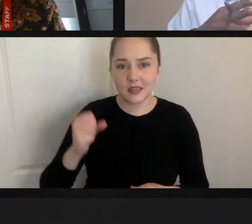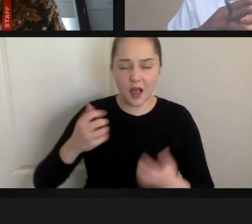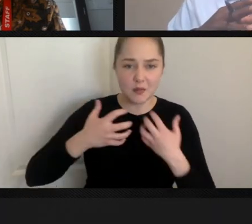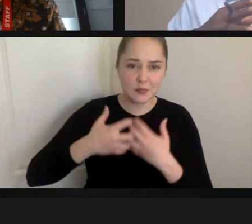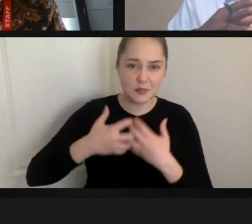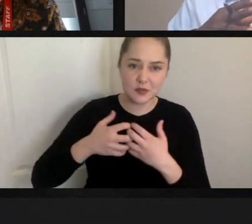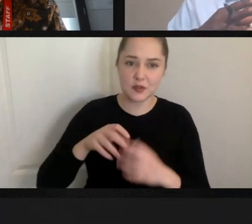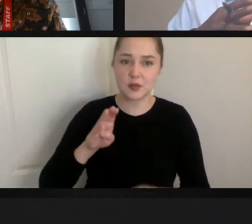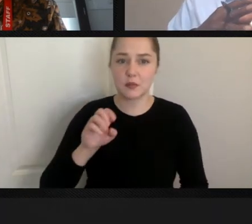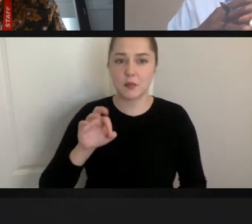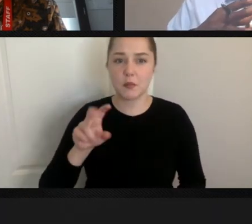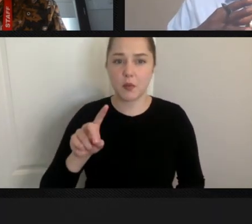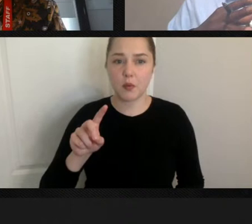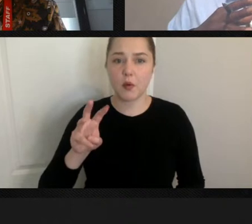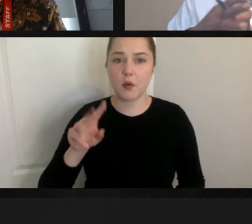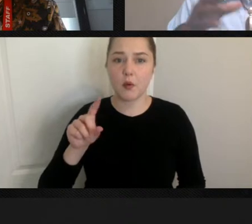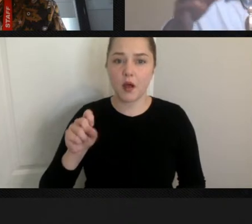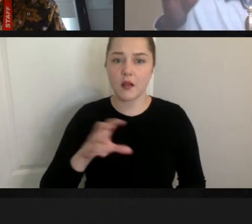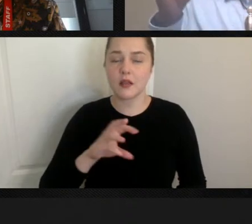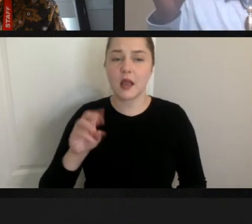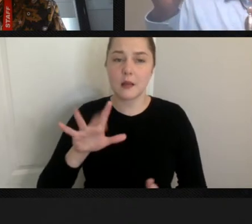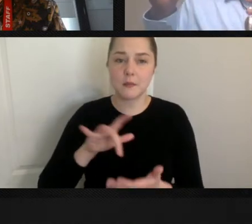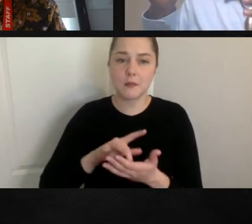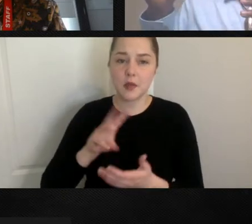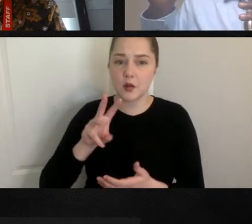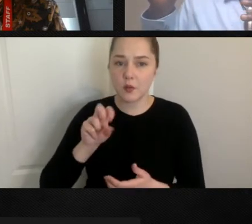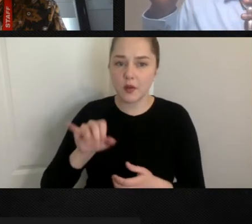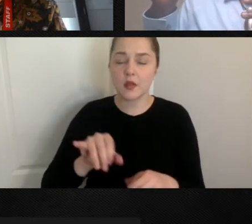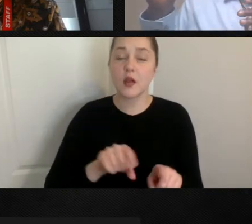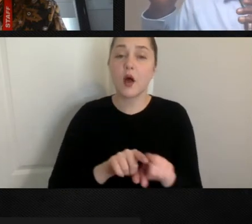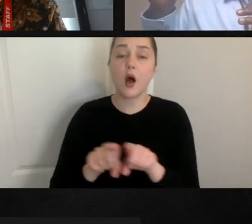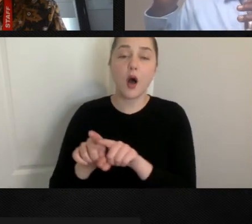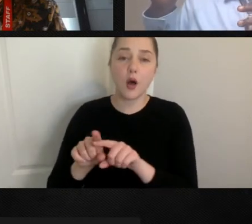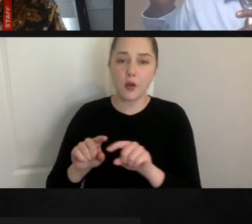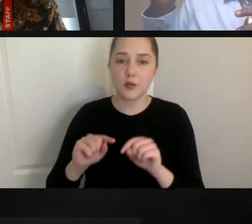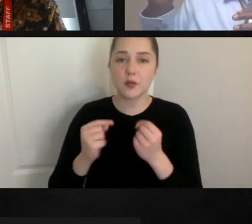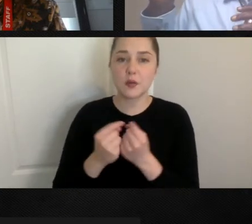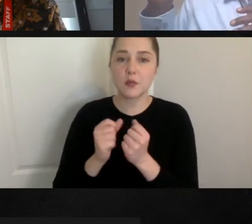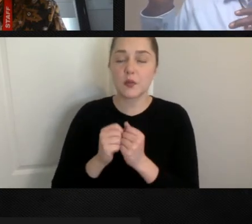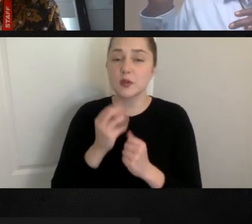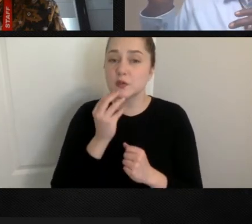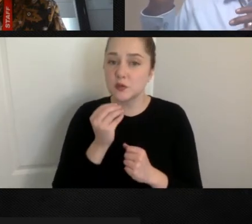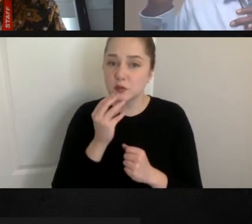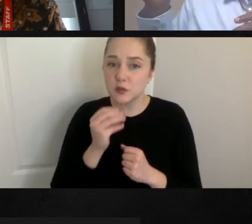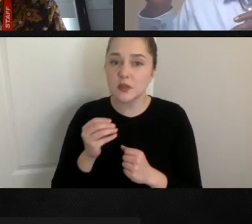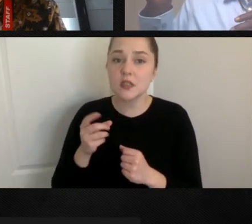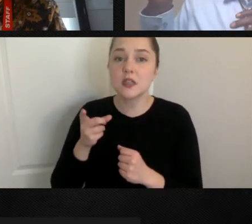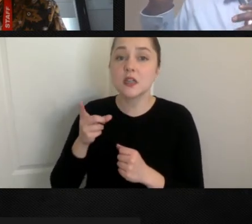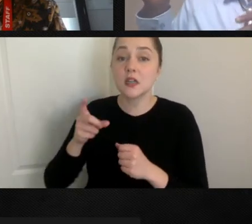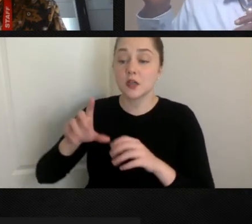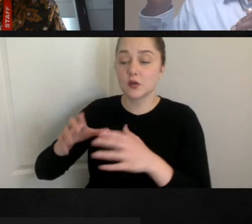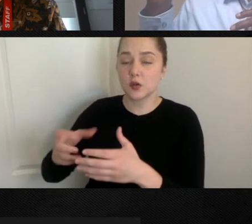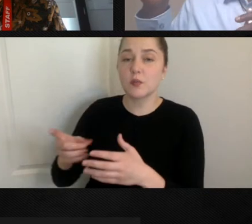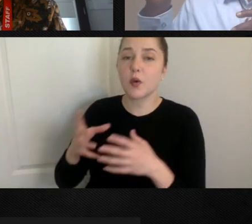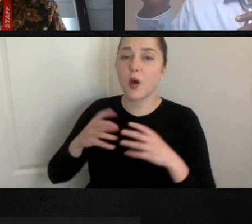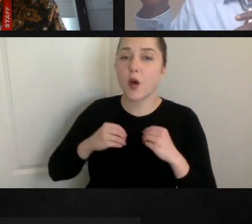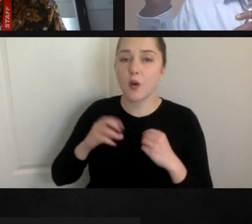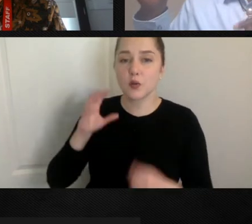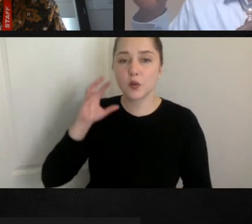also they teamed up with a Jewish merchant marine that owned a radio station in Annapolis,